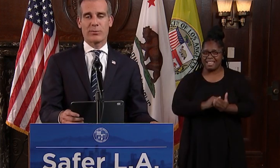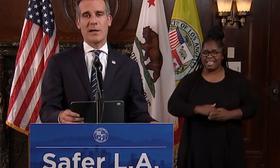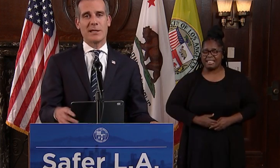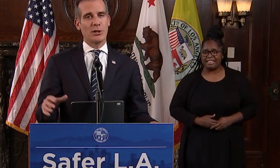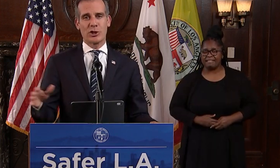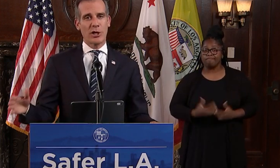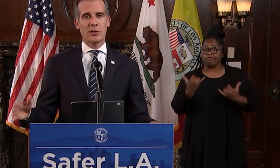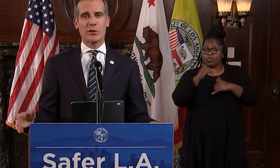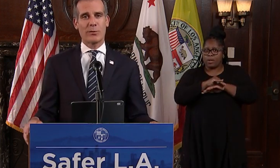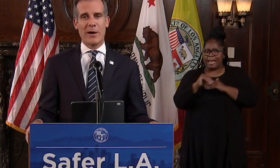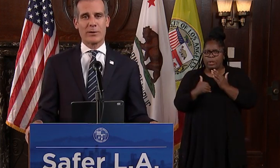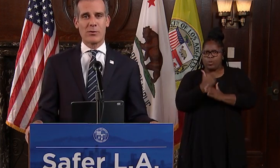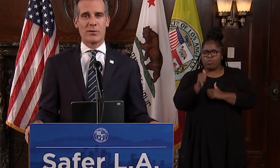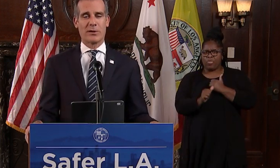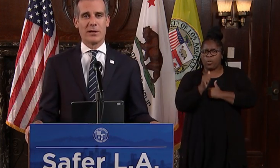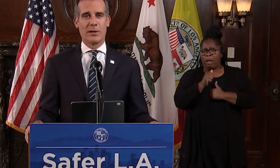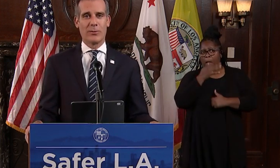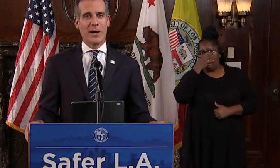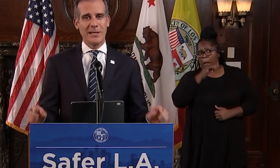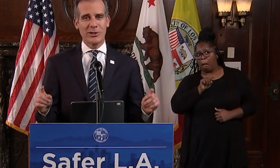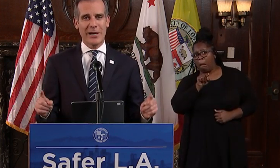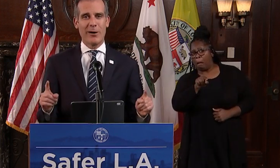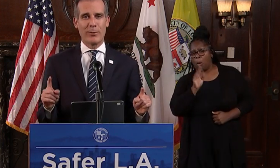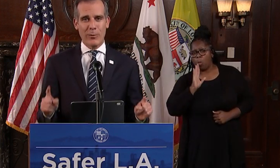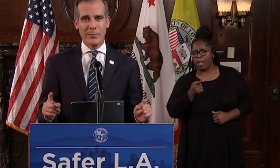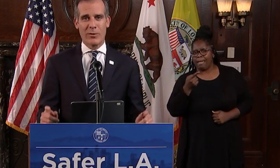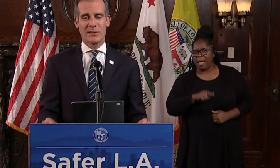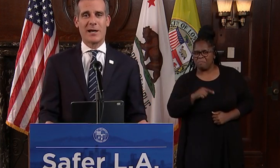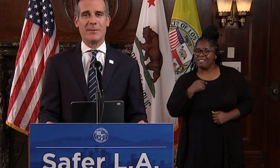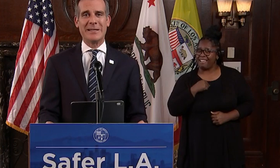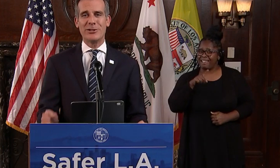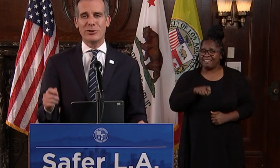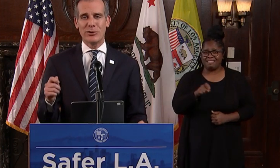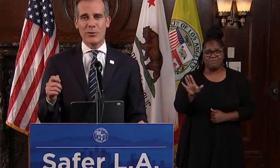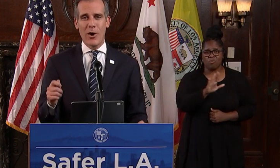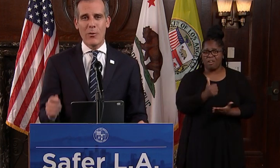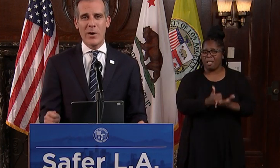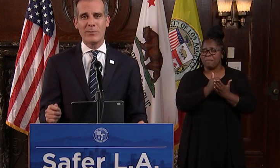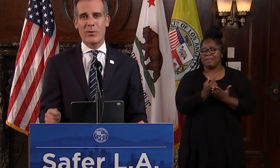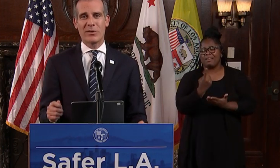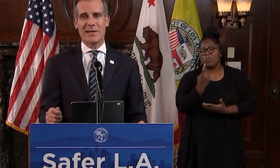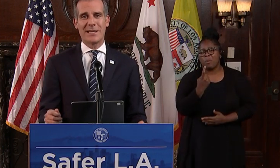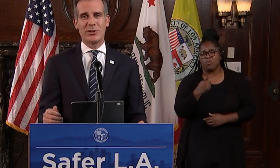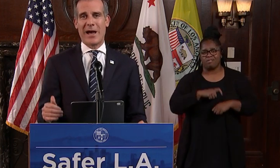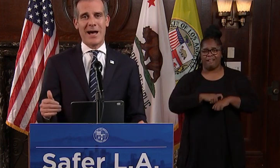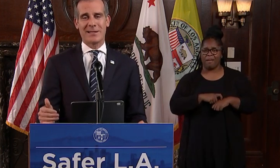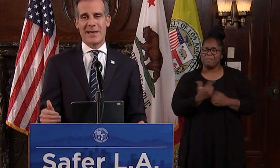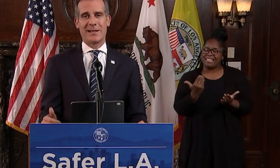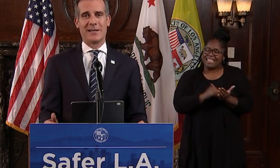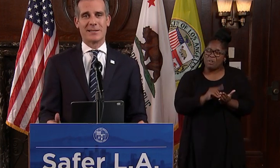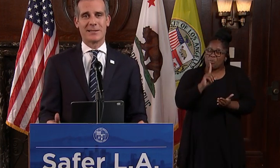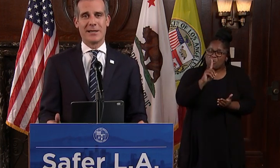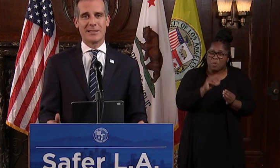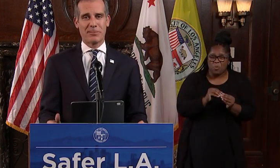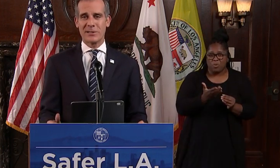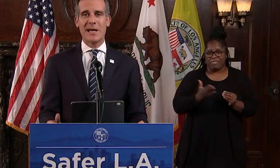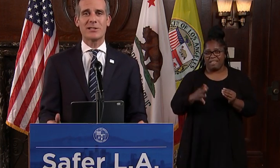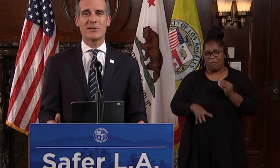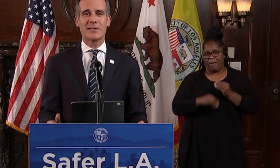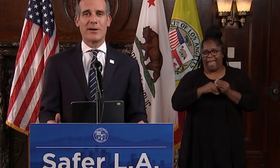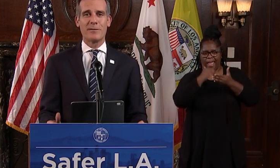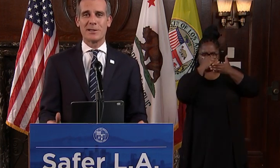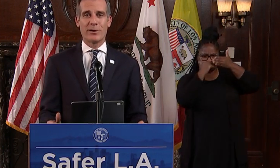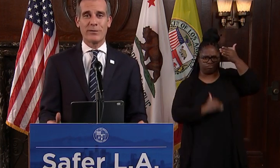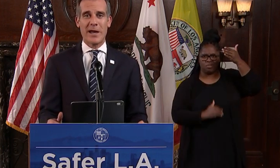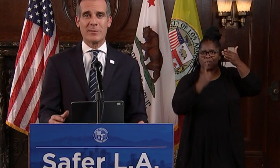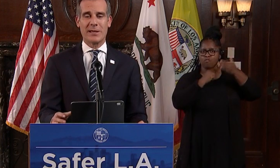a new threat that is just around the corner where I need your help one more time. I need you to do one more thing that you add to that list to protect